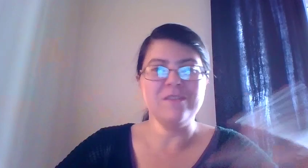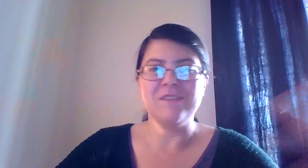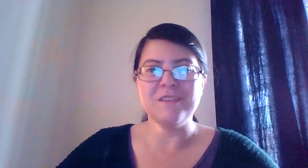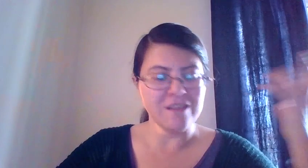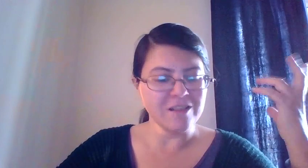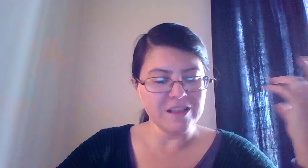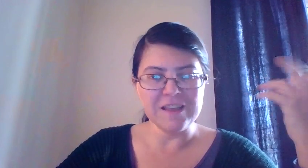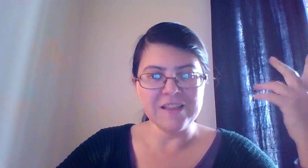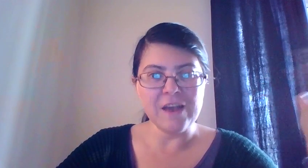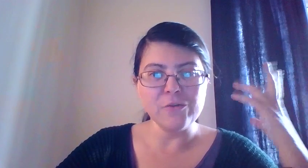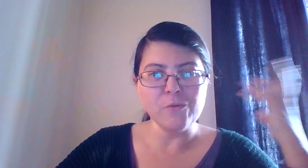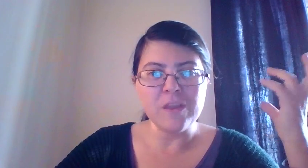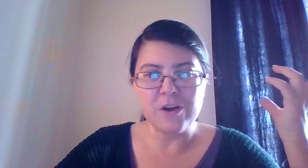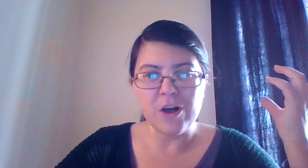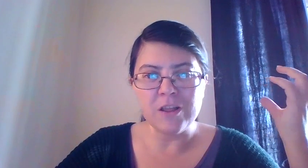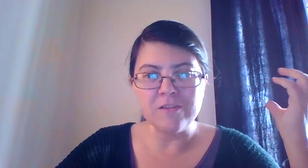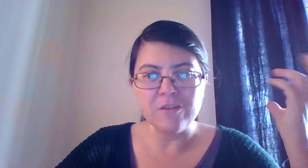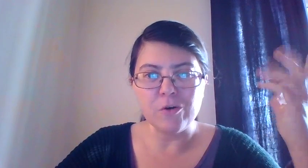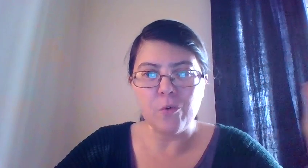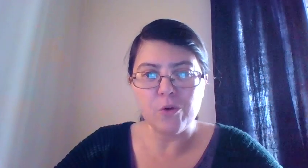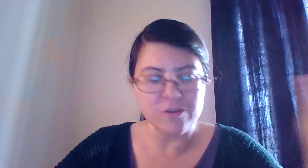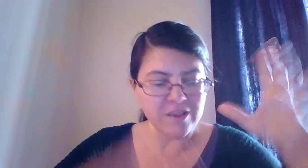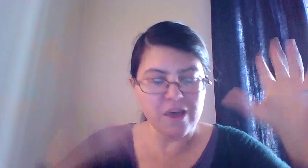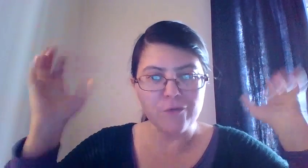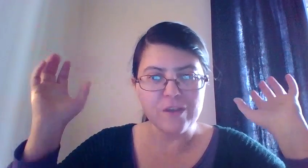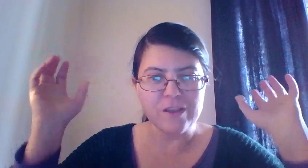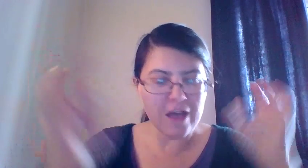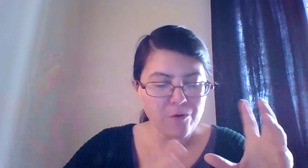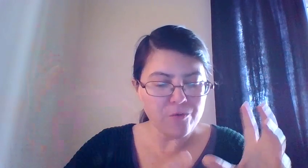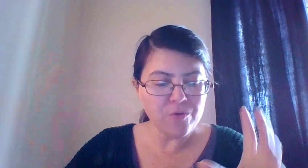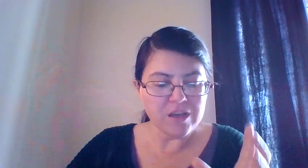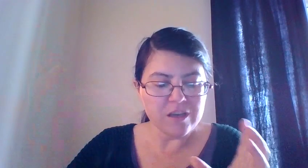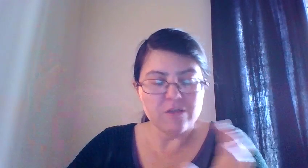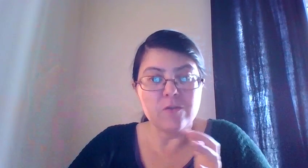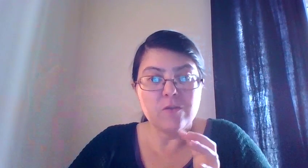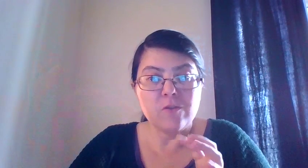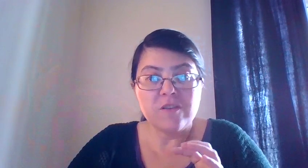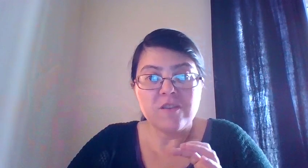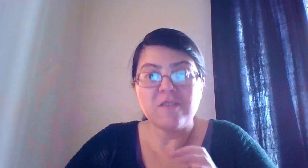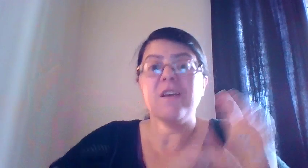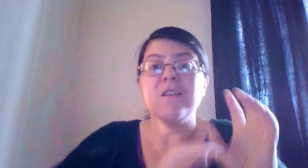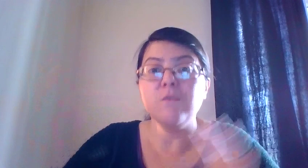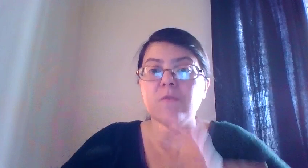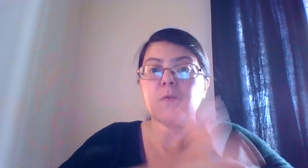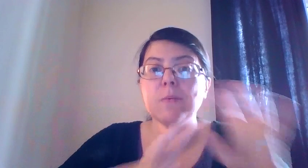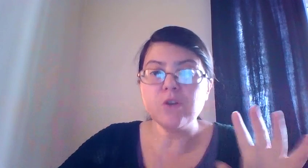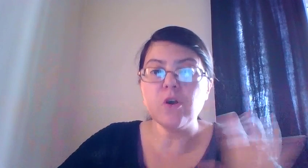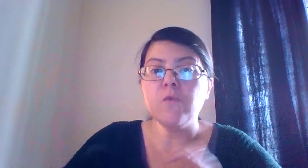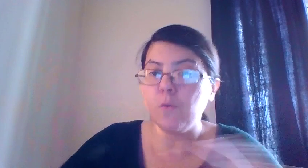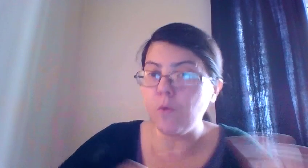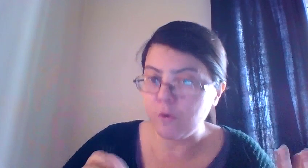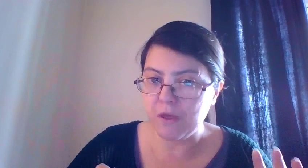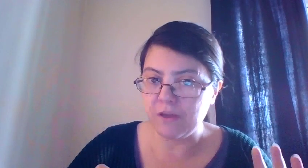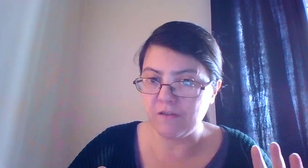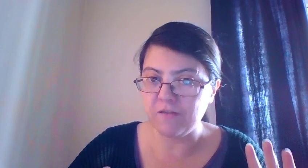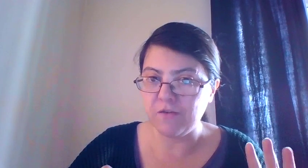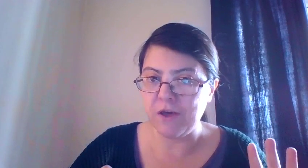suddenly, like 10 or 20 colleagues or co-workers left. And now, so this is a sudden disruption of your workplace. Okay?